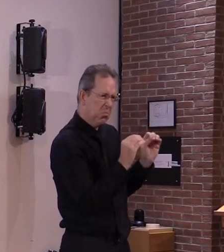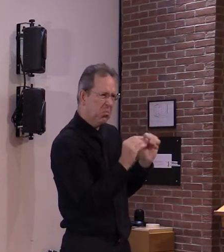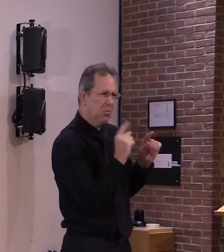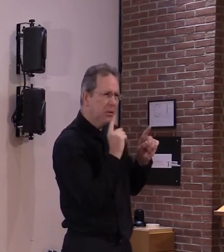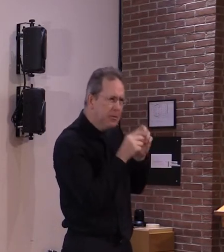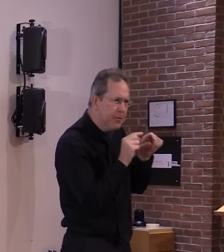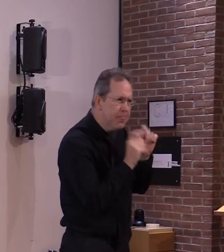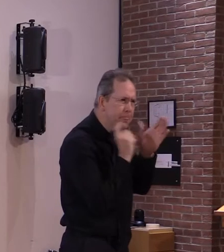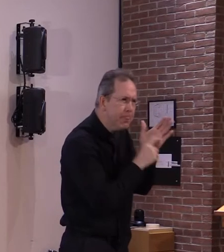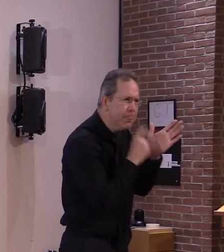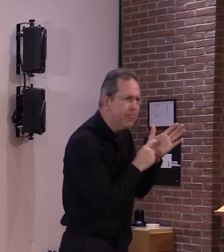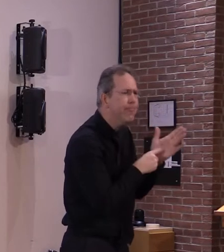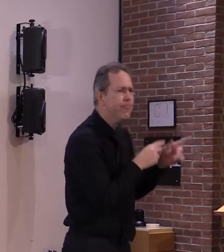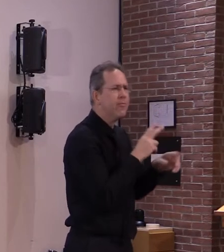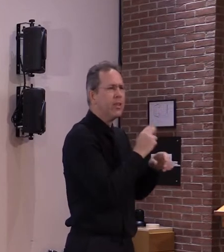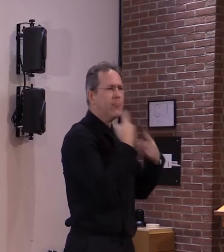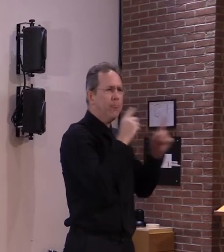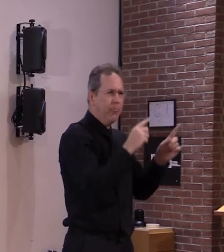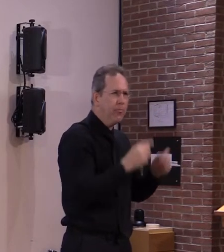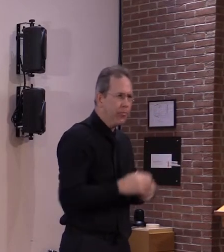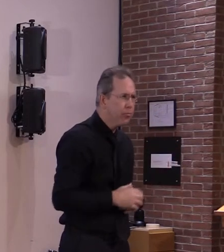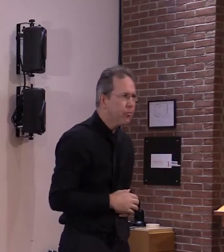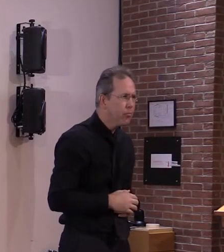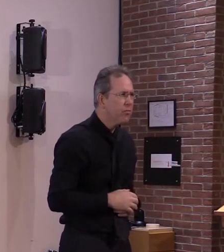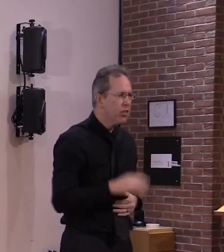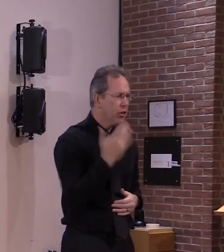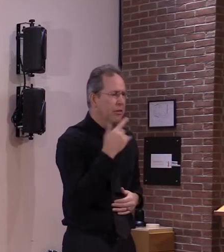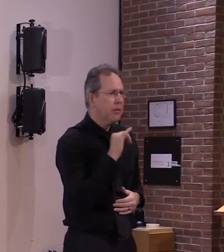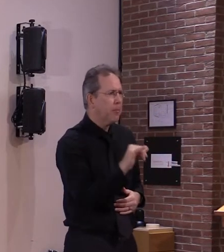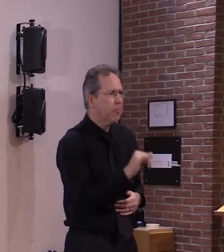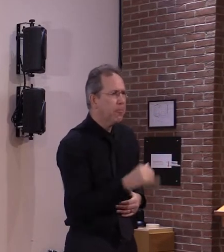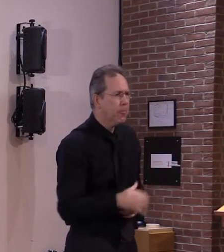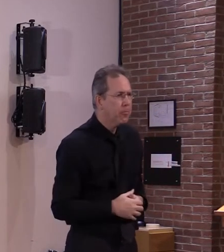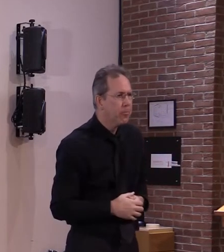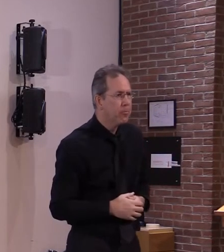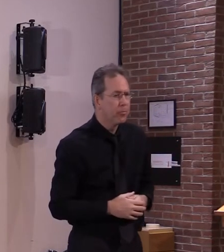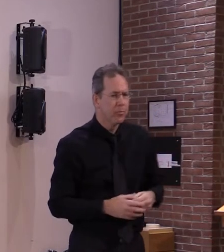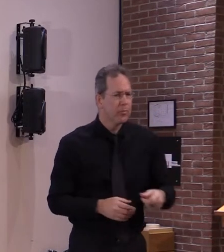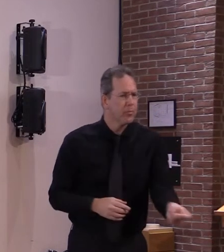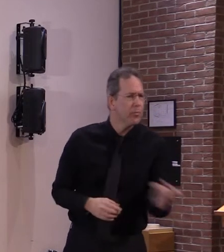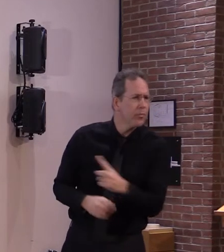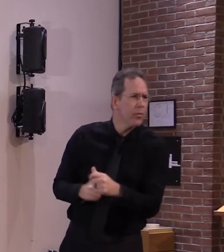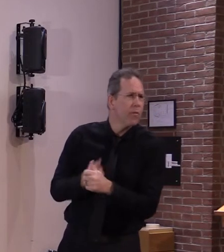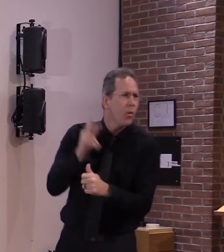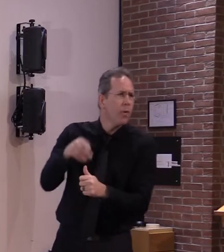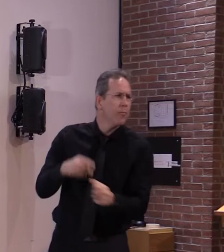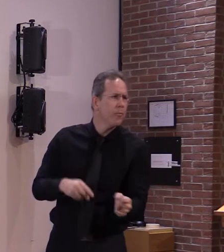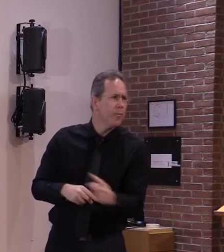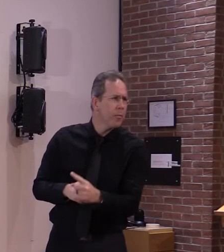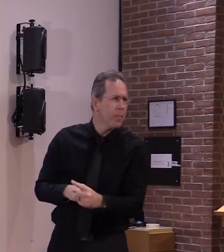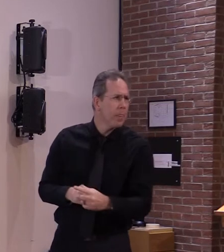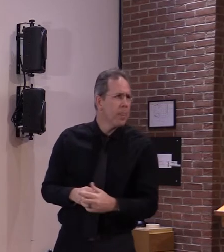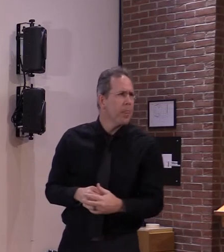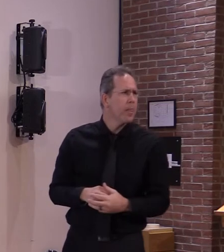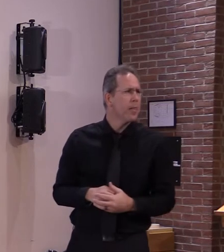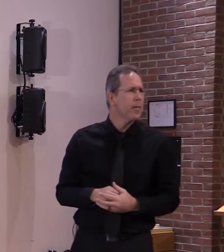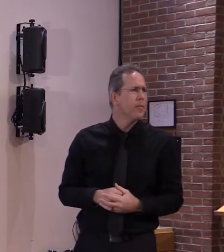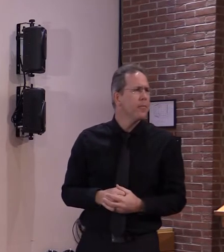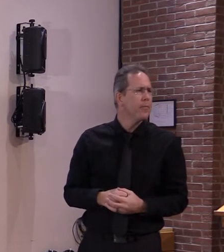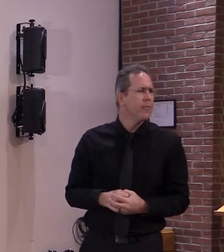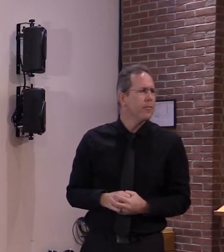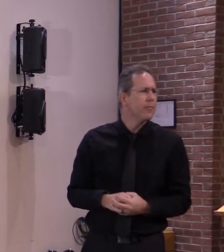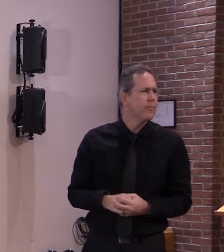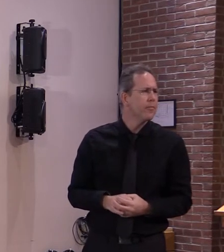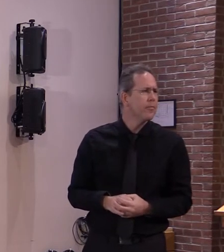yeah i mean so we get a lot of questions here obviously people who are you know they might read something online and they're concerned about you know like am i getting a live virus